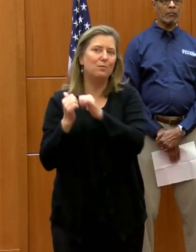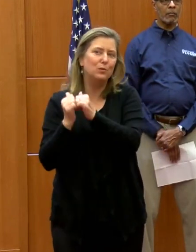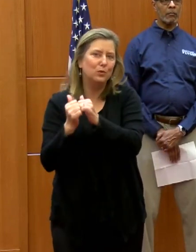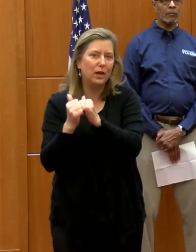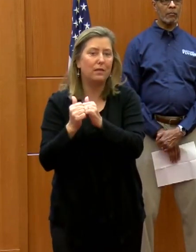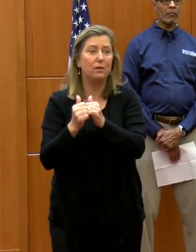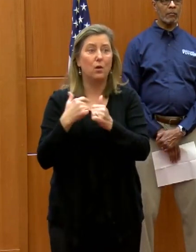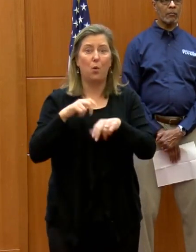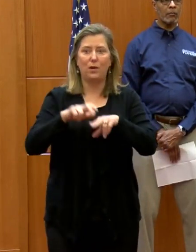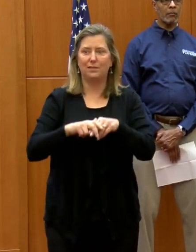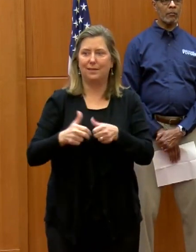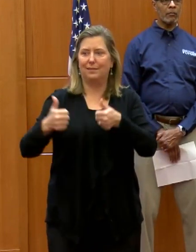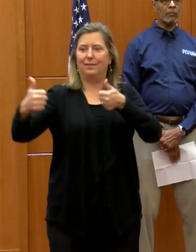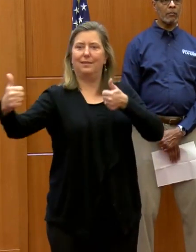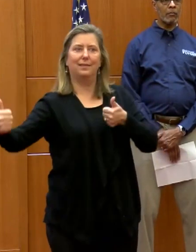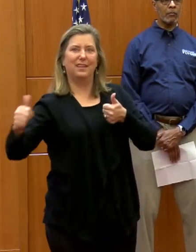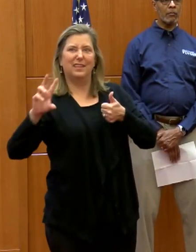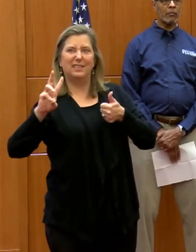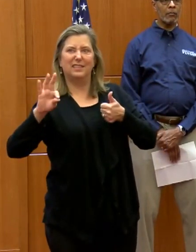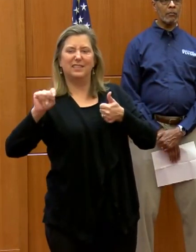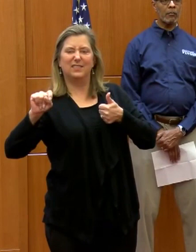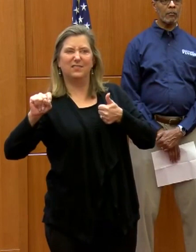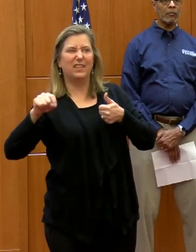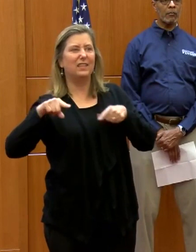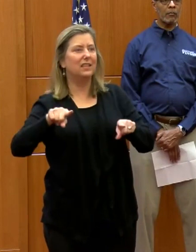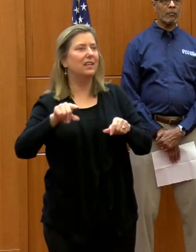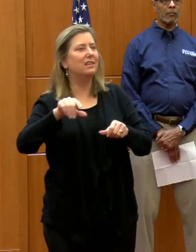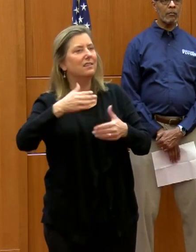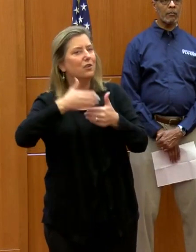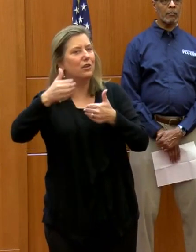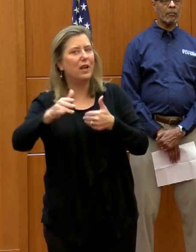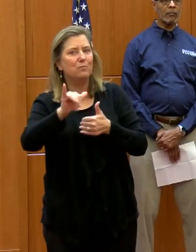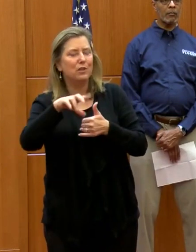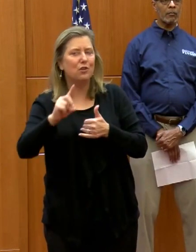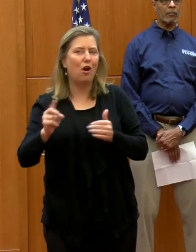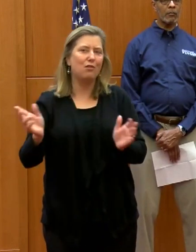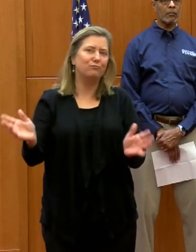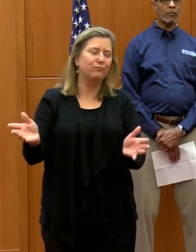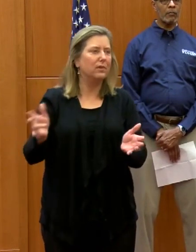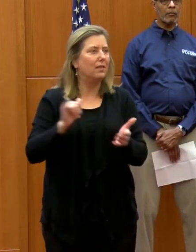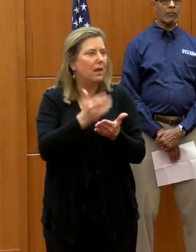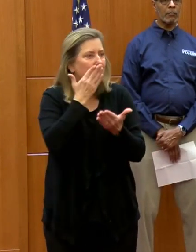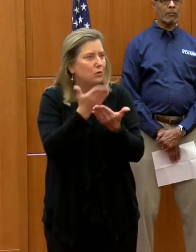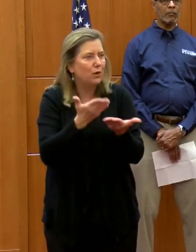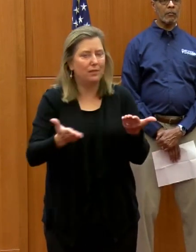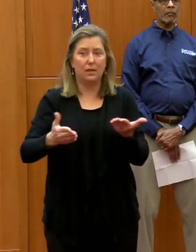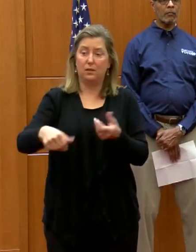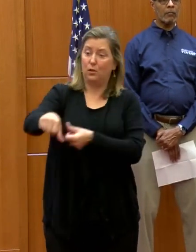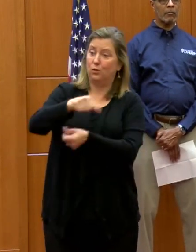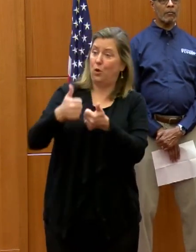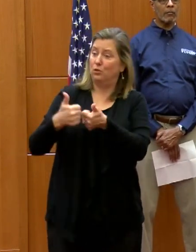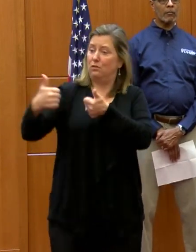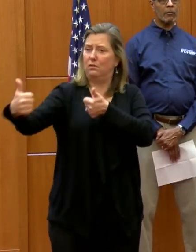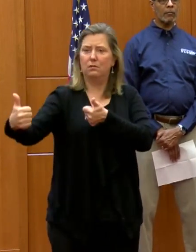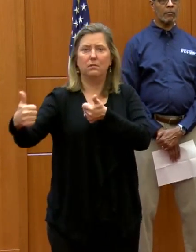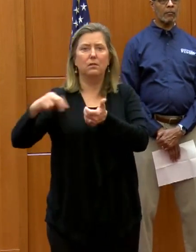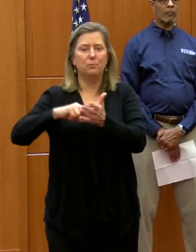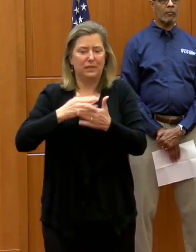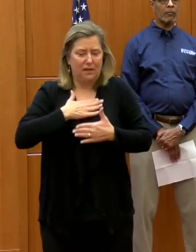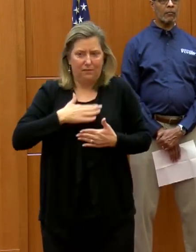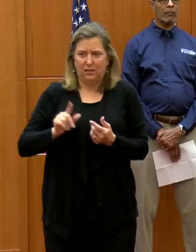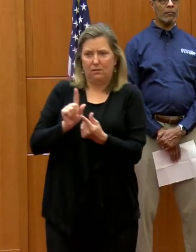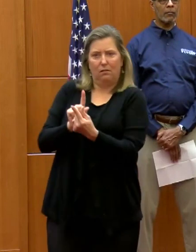six feet apart in a friend's yard, and these are good things. Social distancing means physical